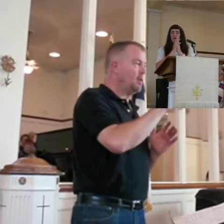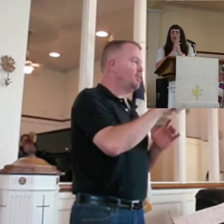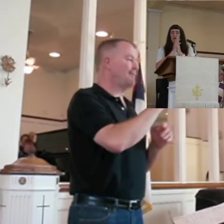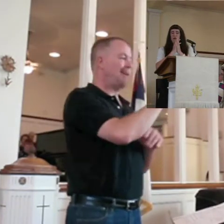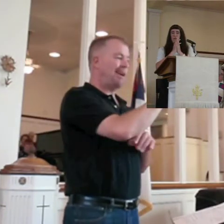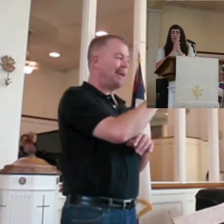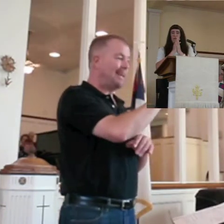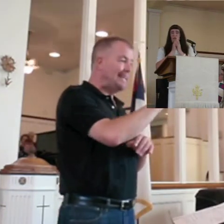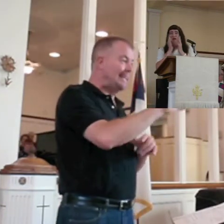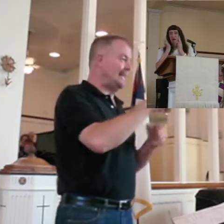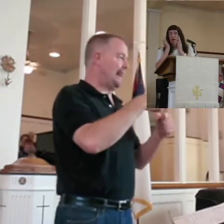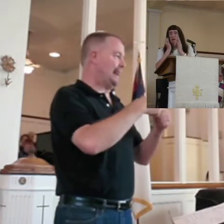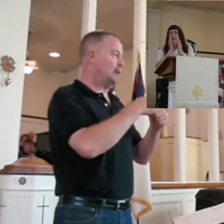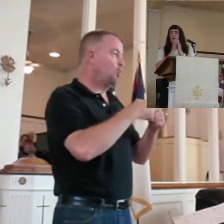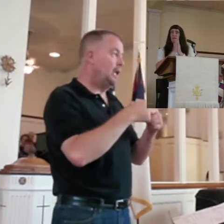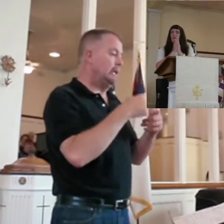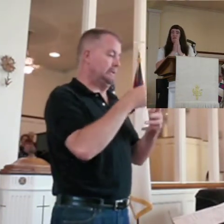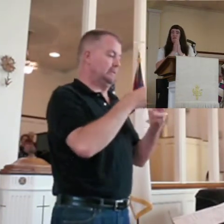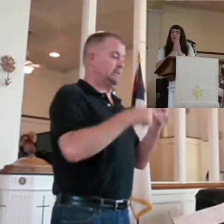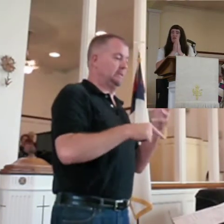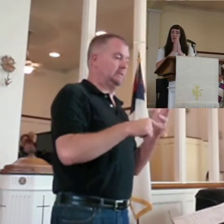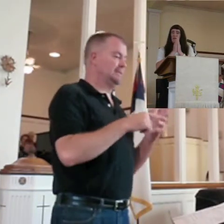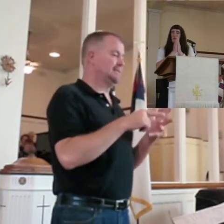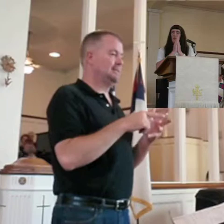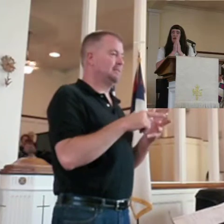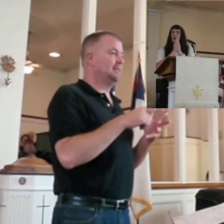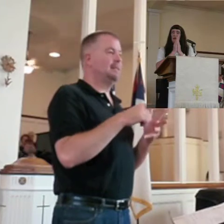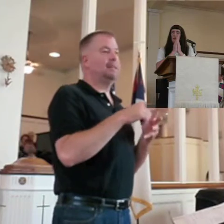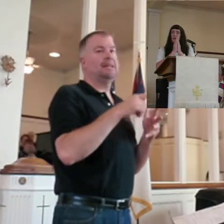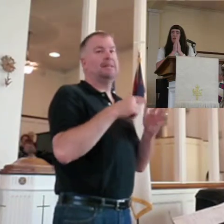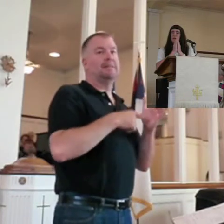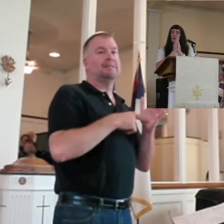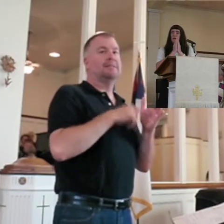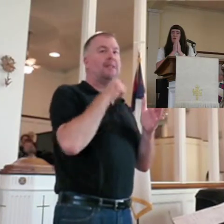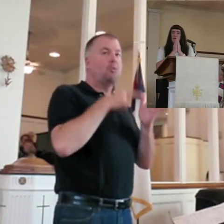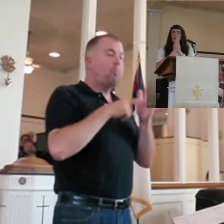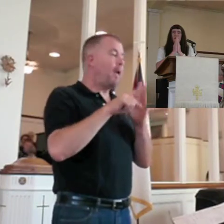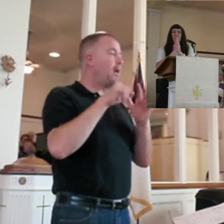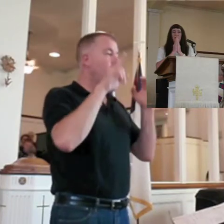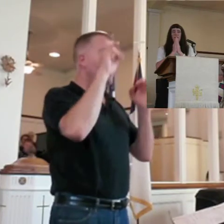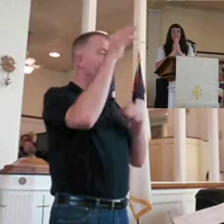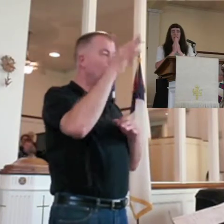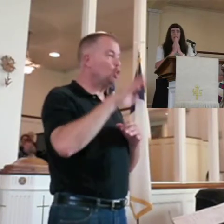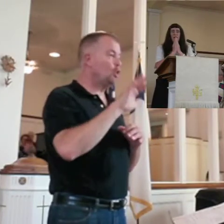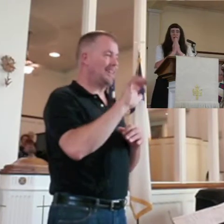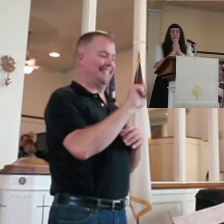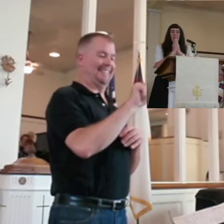air conditioning in the summer. He doesn't provide us with a wonderful pastor like Steve.